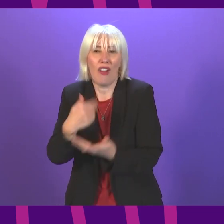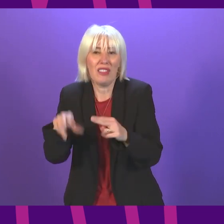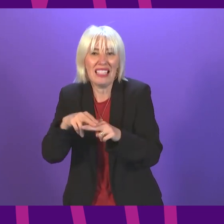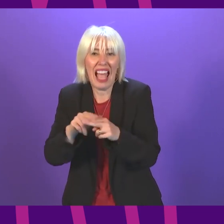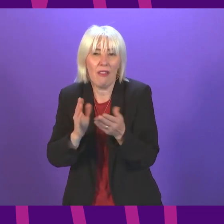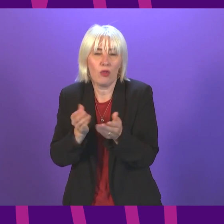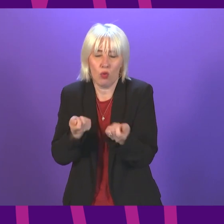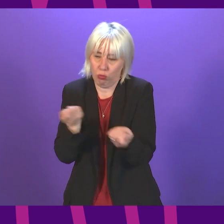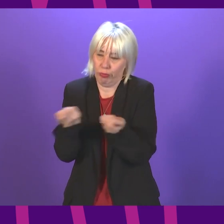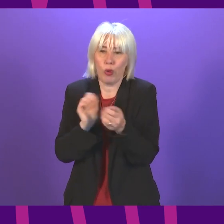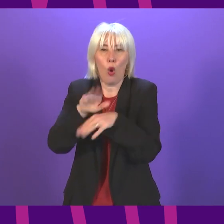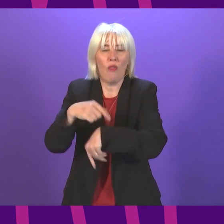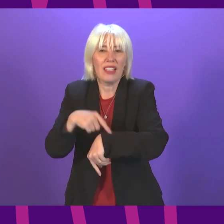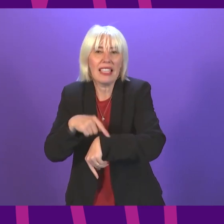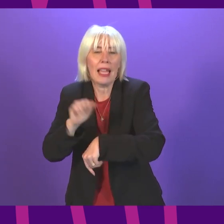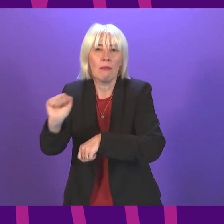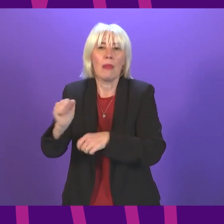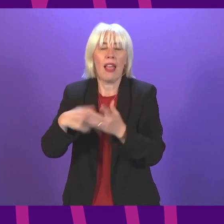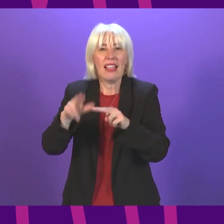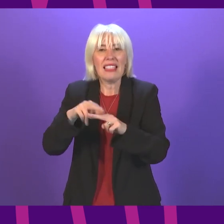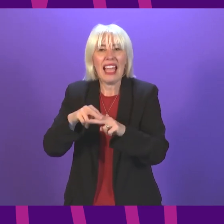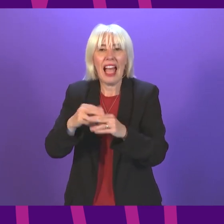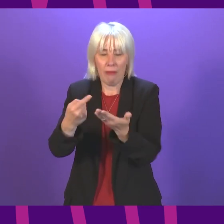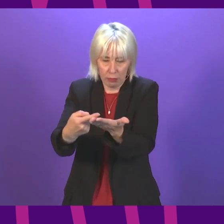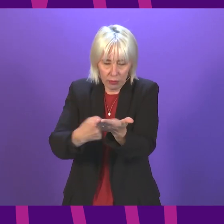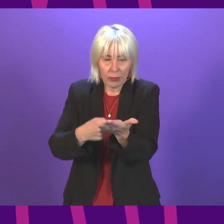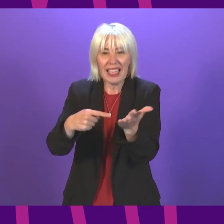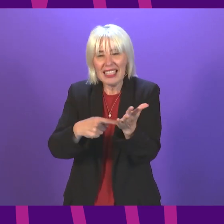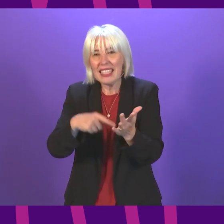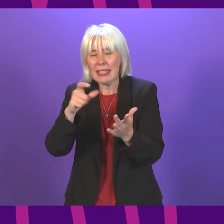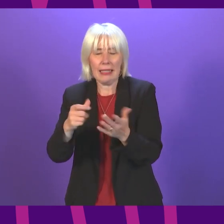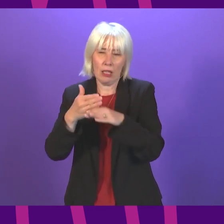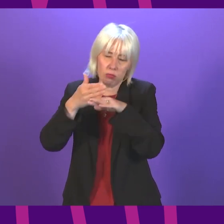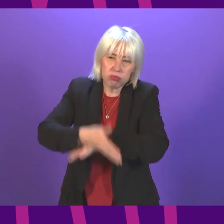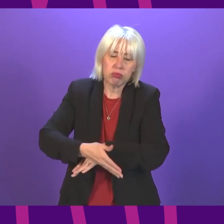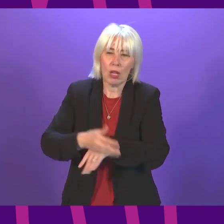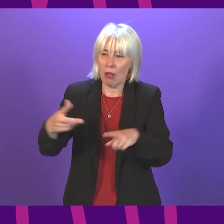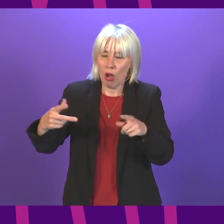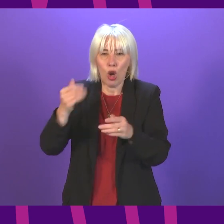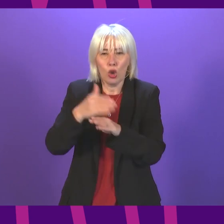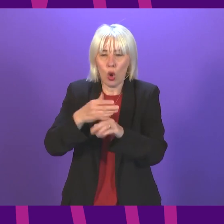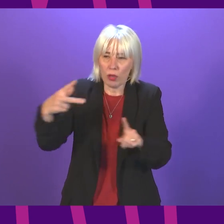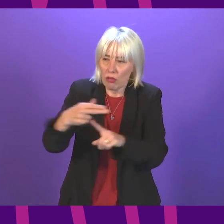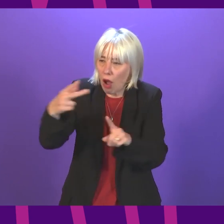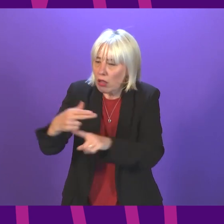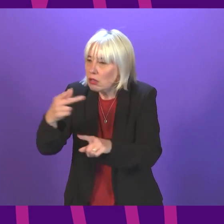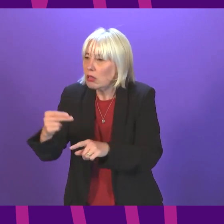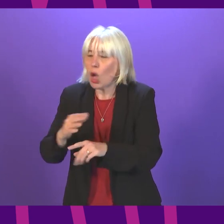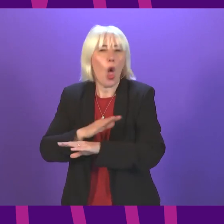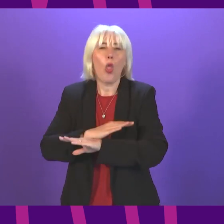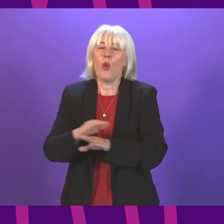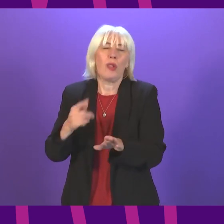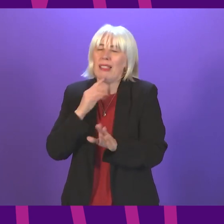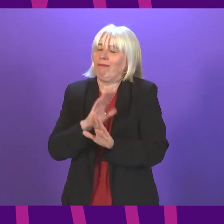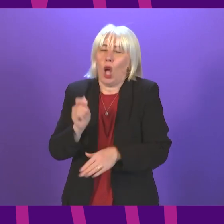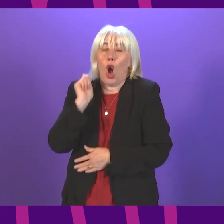with an overtime ban. Workers' terms and conditions are under attack. Jobs and services are being cut. Scot-rail won't rule out compulsory redundancies.